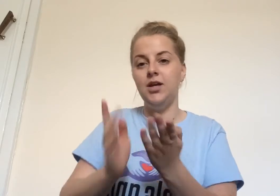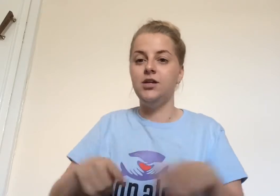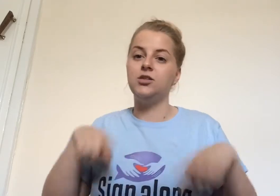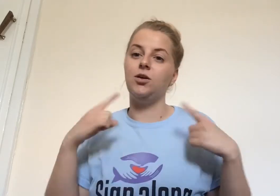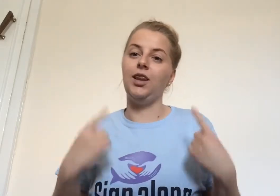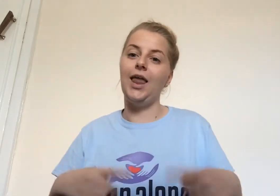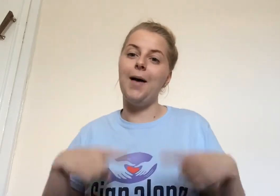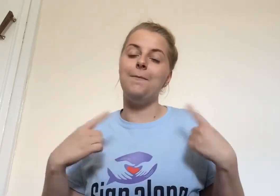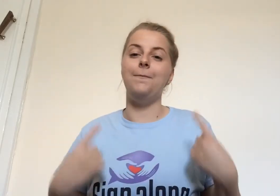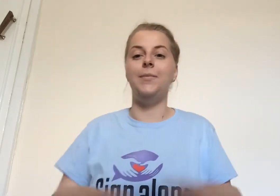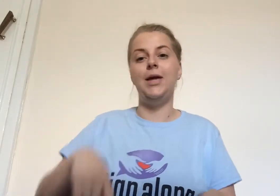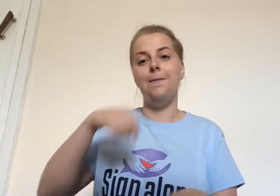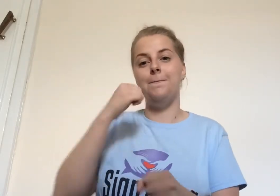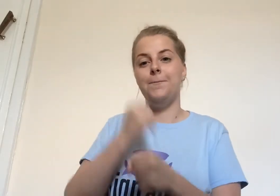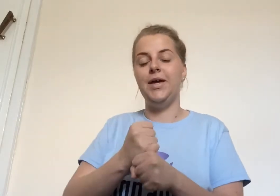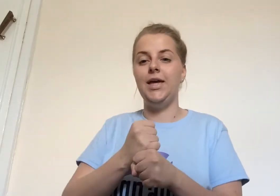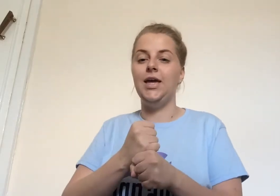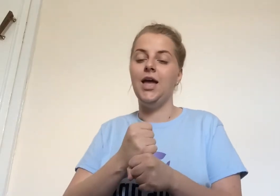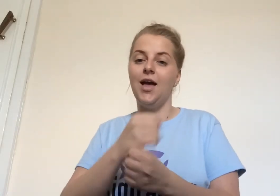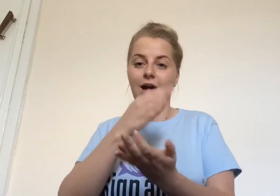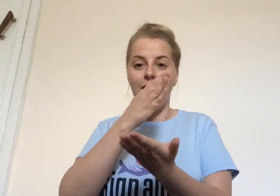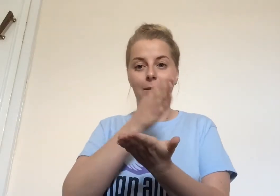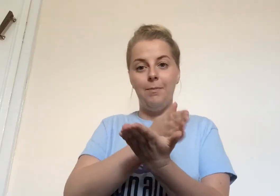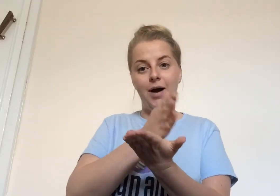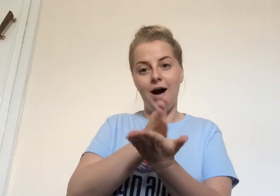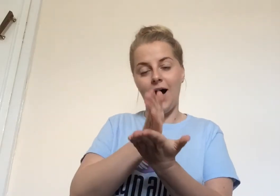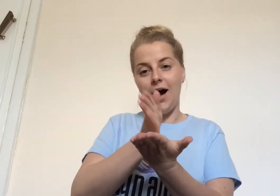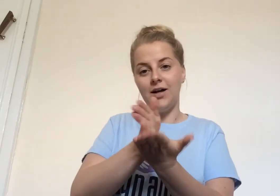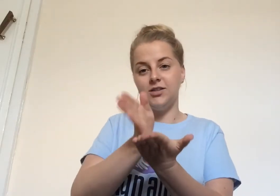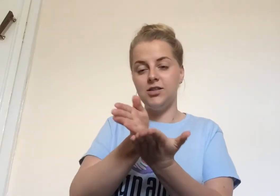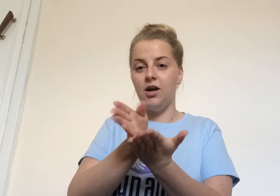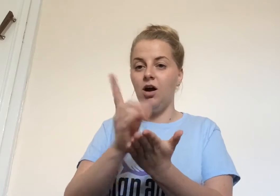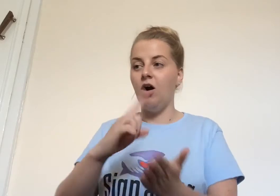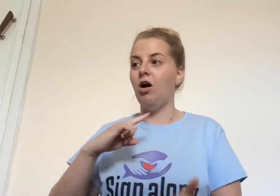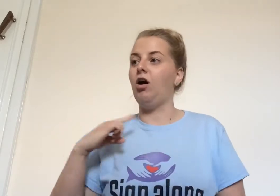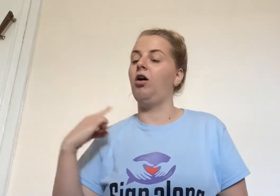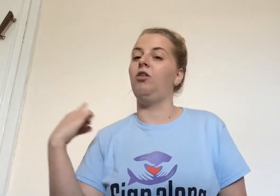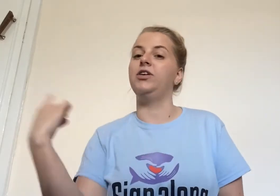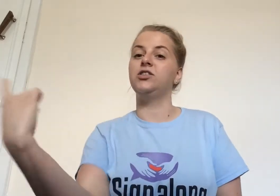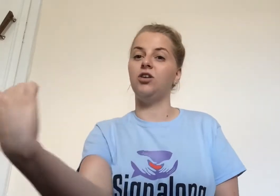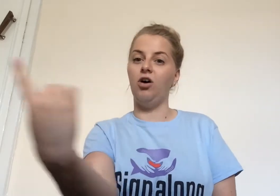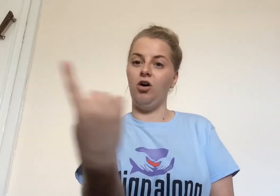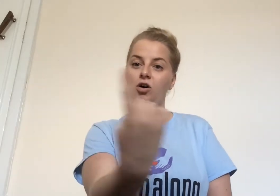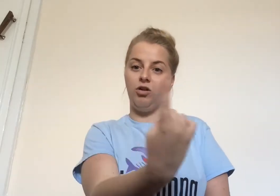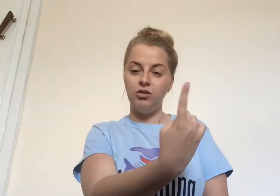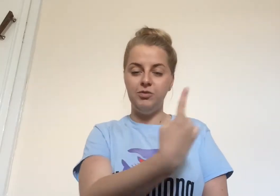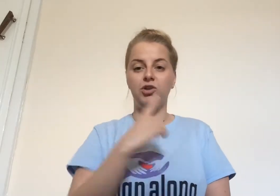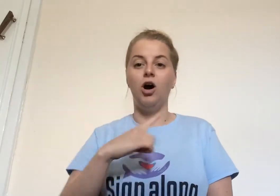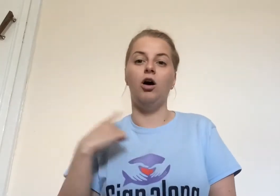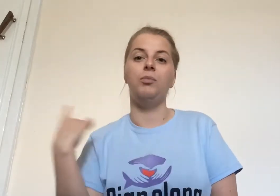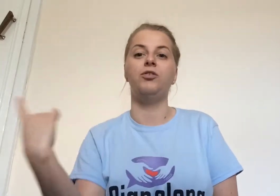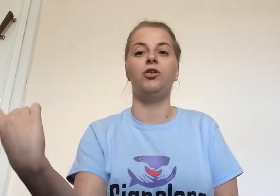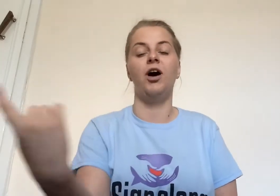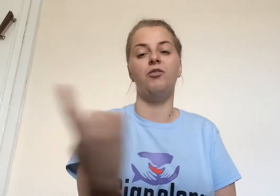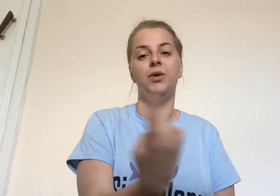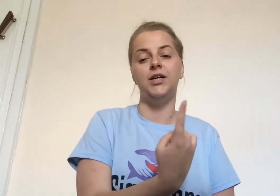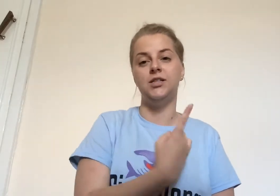So, let me be a part of it all. We've done it all before, haven't we? So,